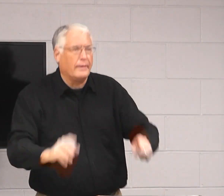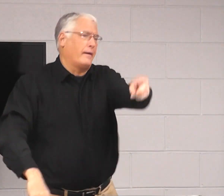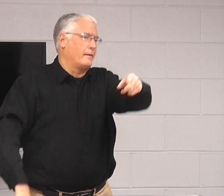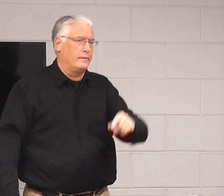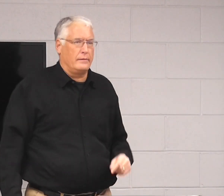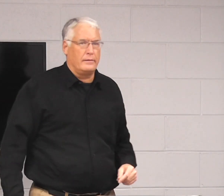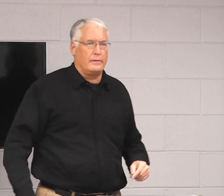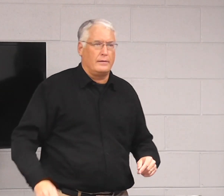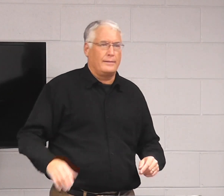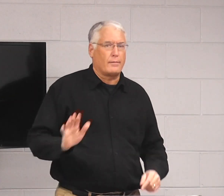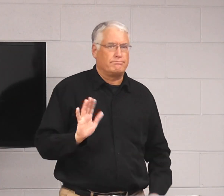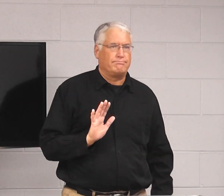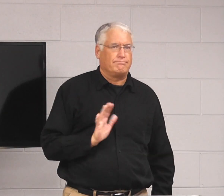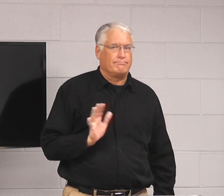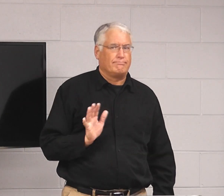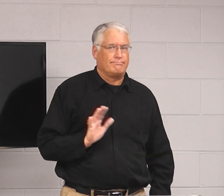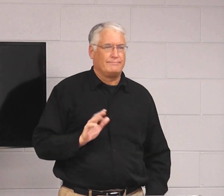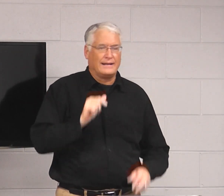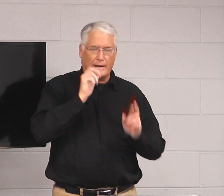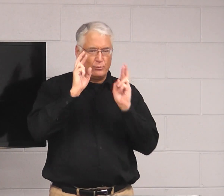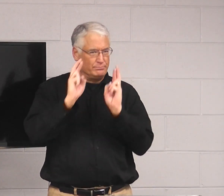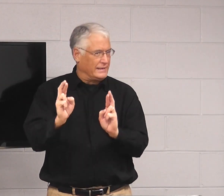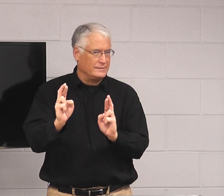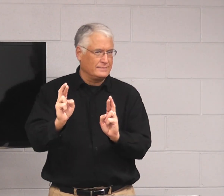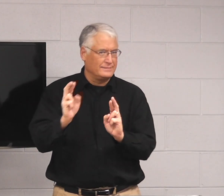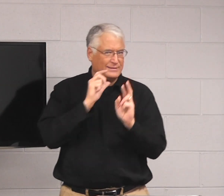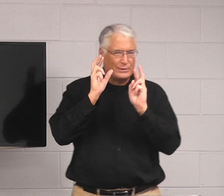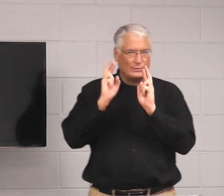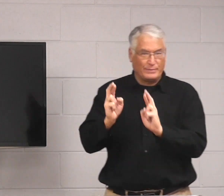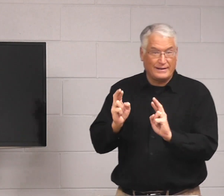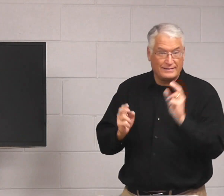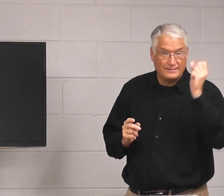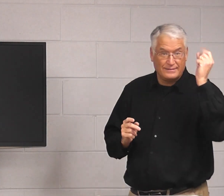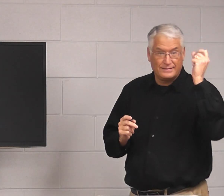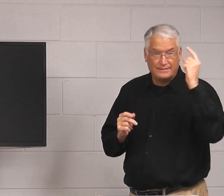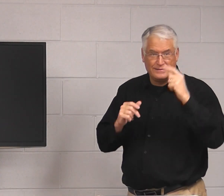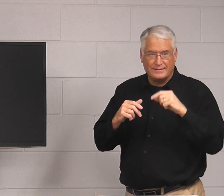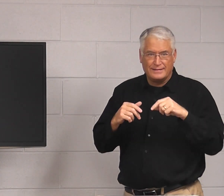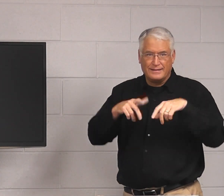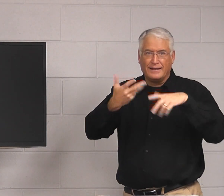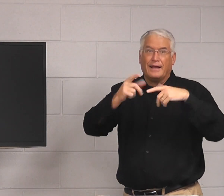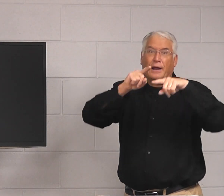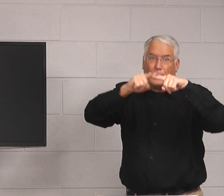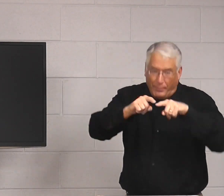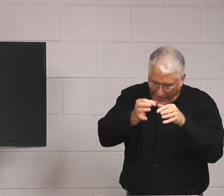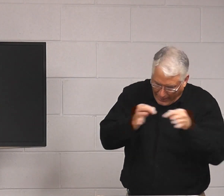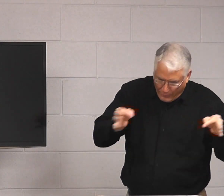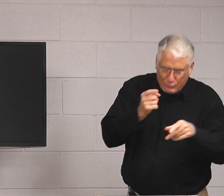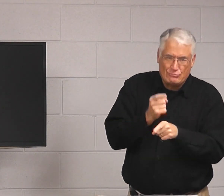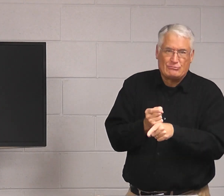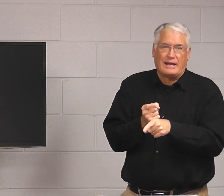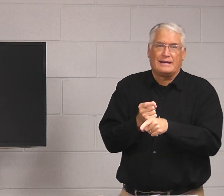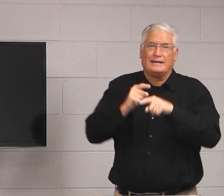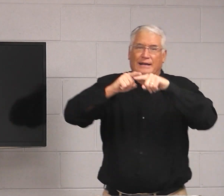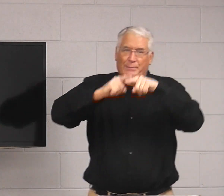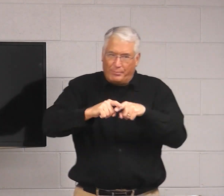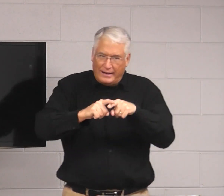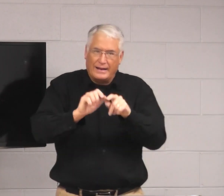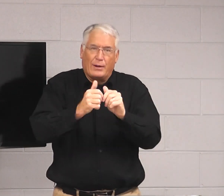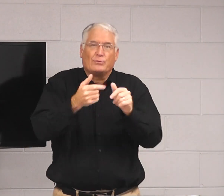But, you say, Oh, God, no. That's completely different. That's disrespectful. Do you understand? It depends on your language, and